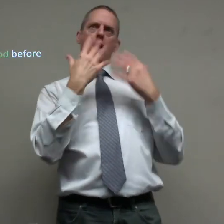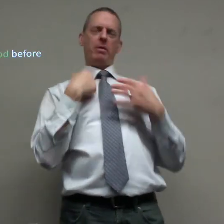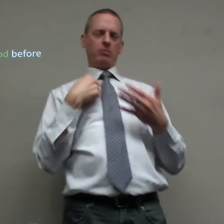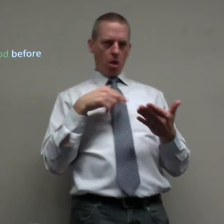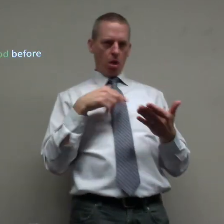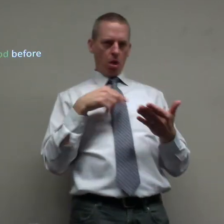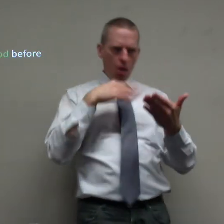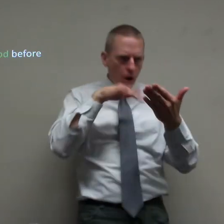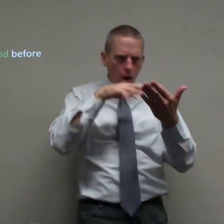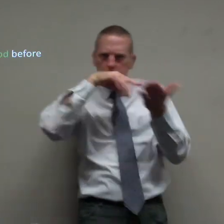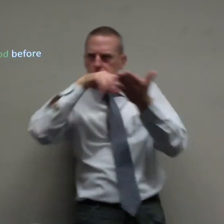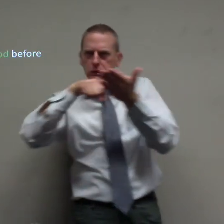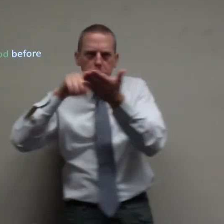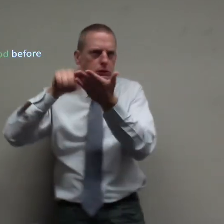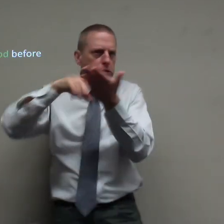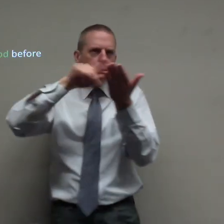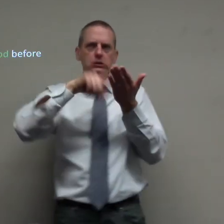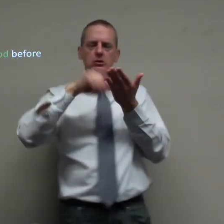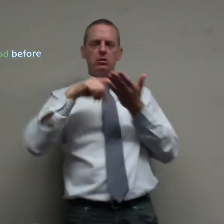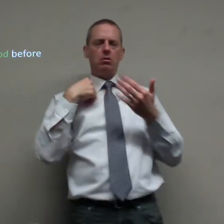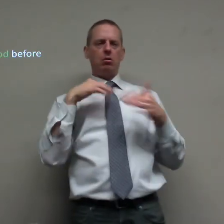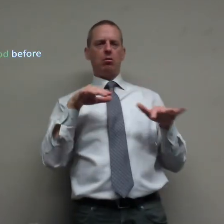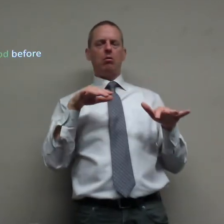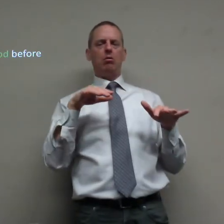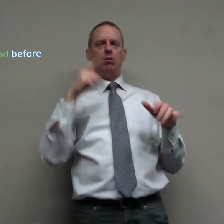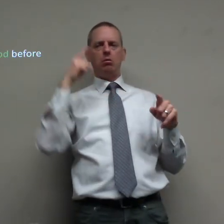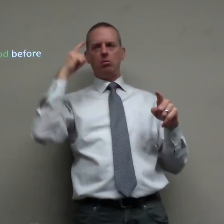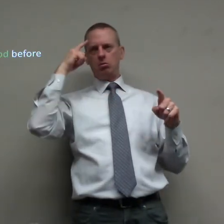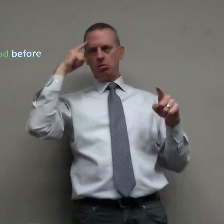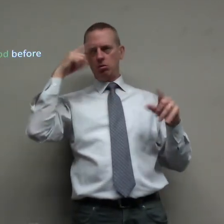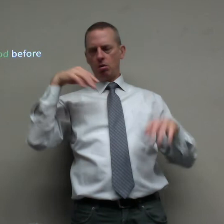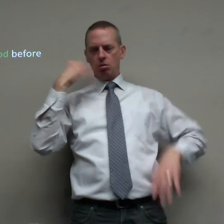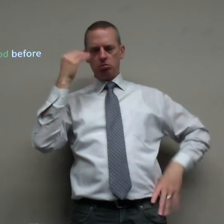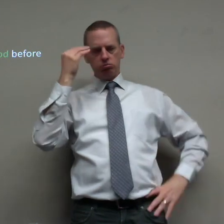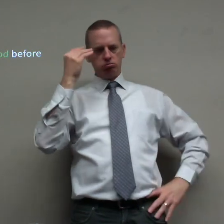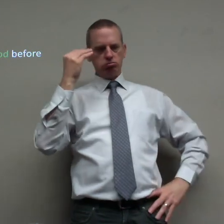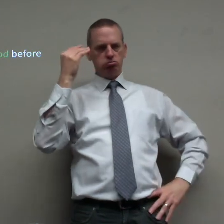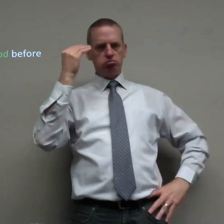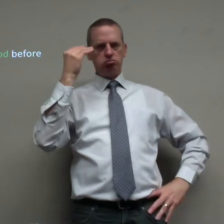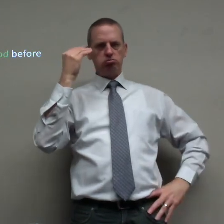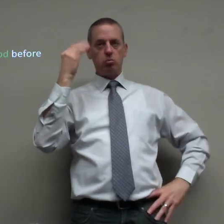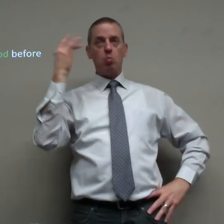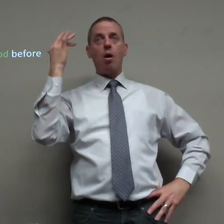and sad he told me all the certain things to see about it and I was shocked to learn this